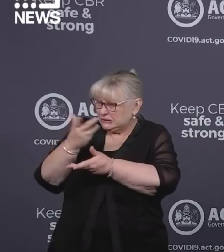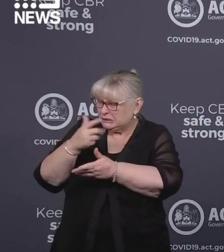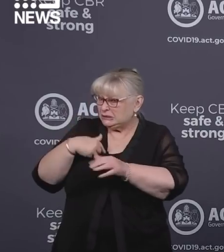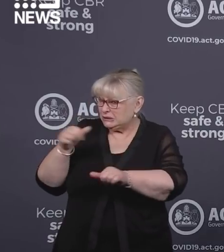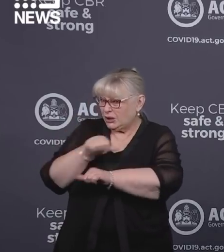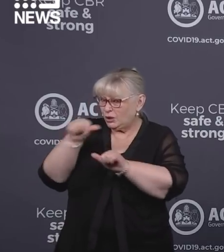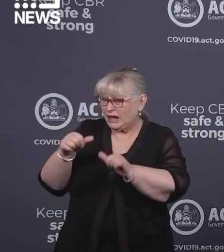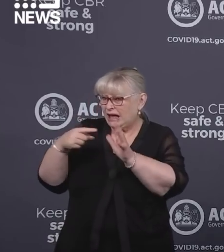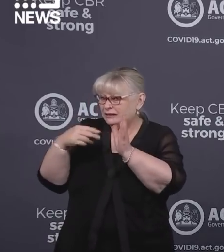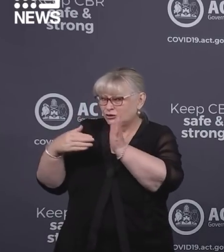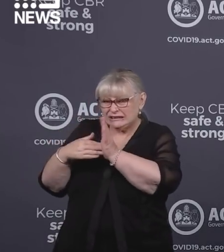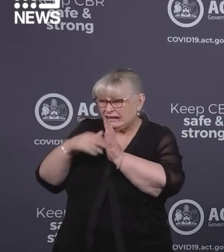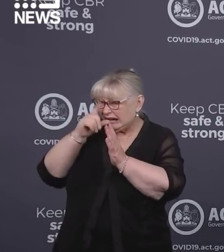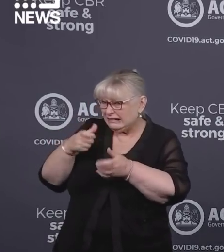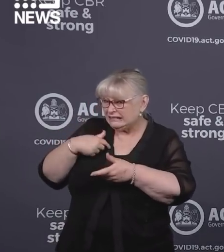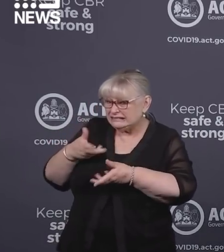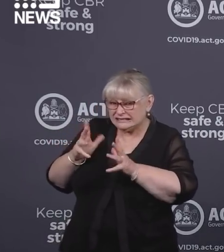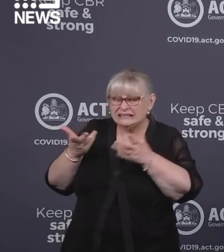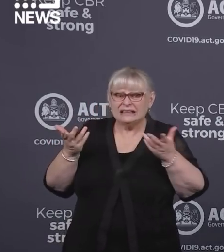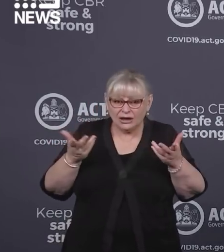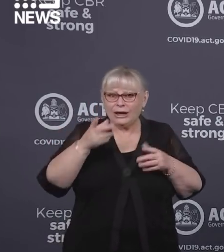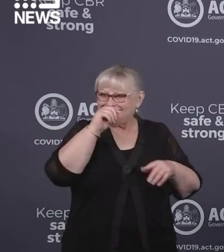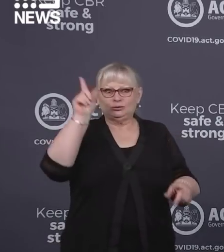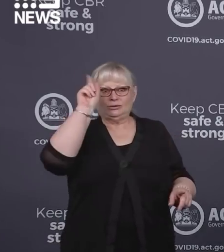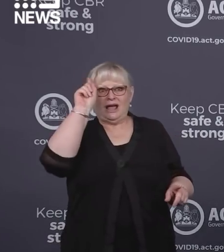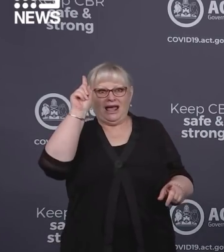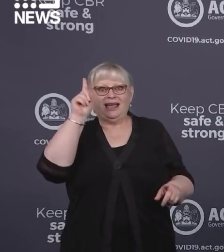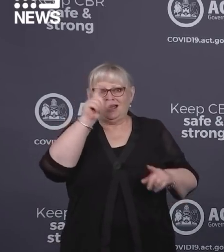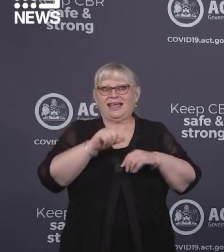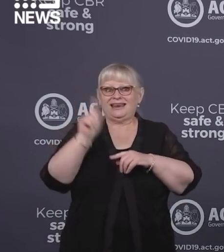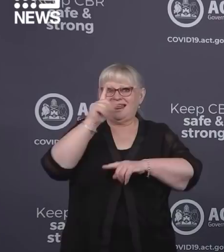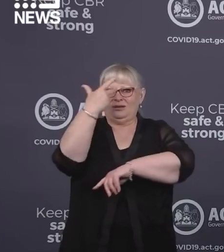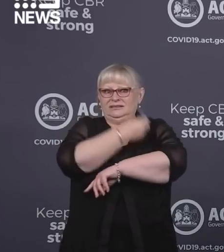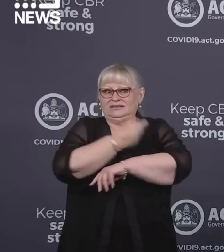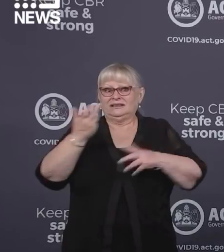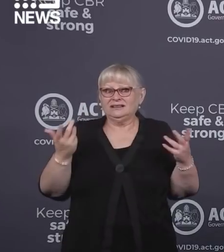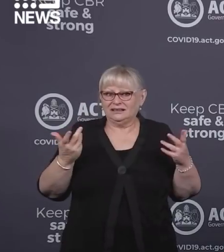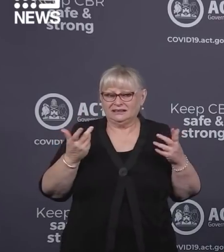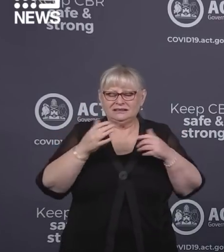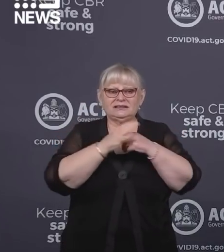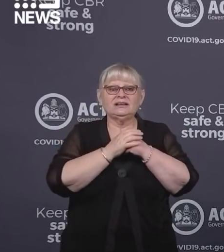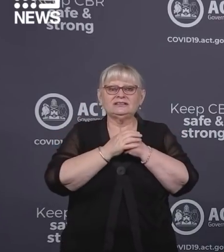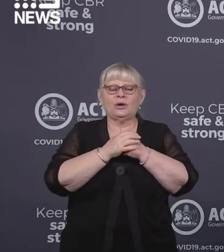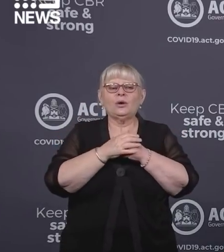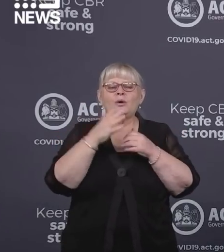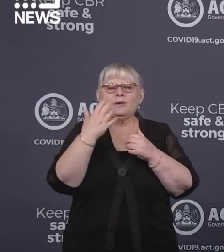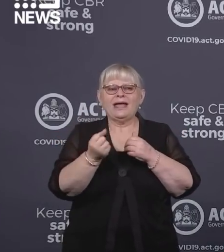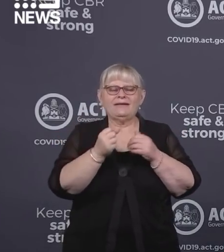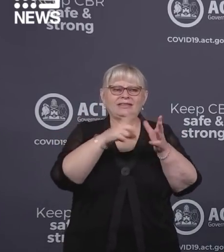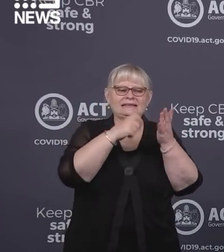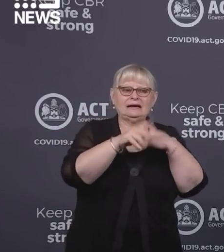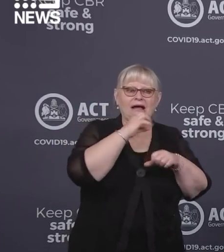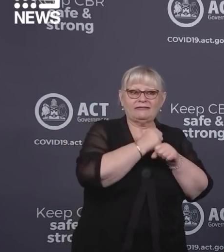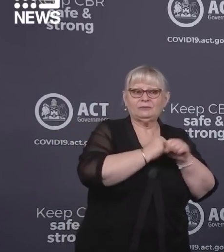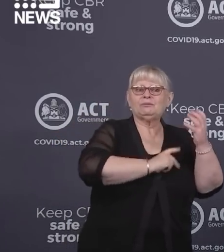access AstraZeneca vaccines today and of course we continue to run our ACT